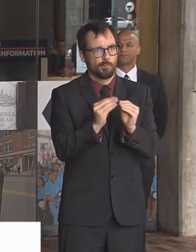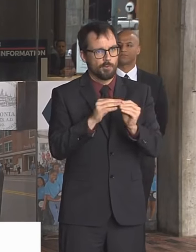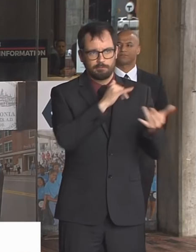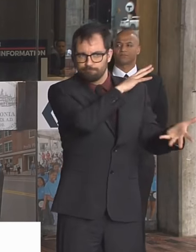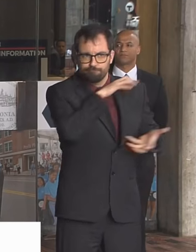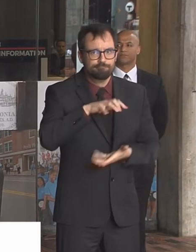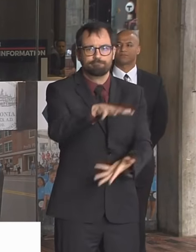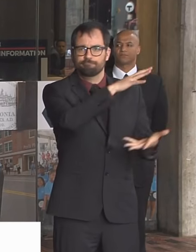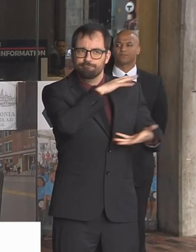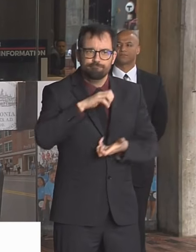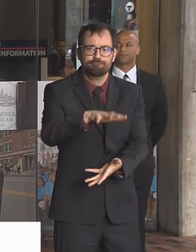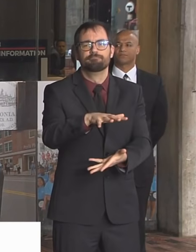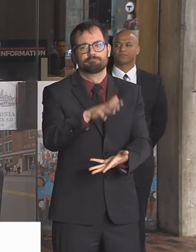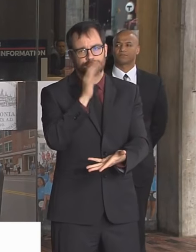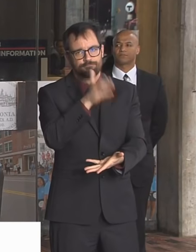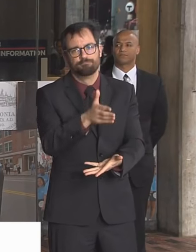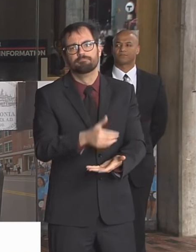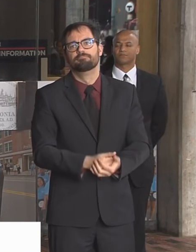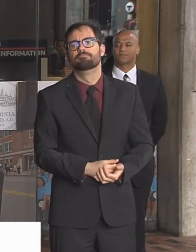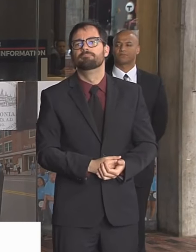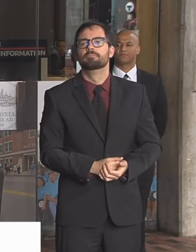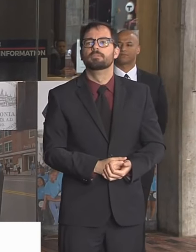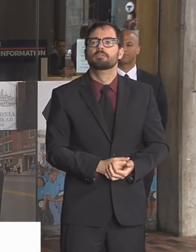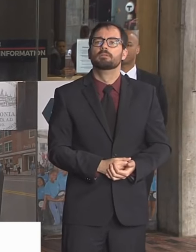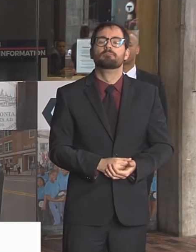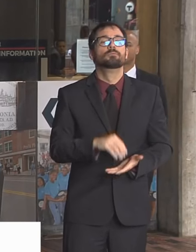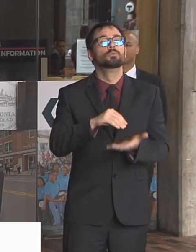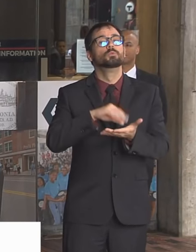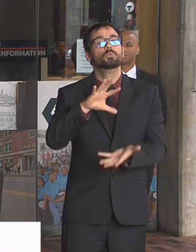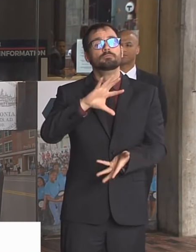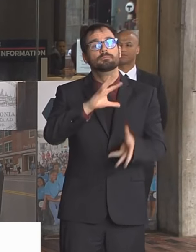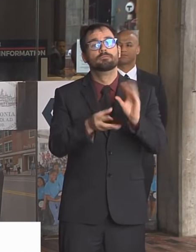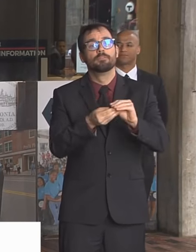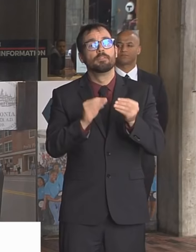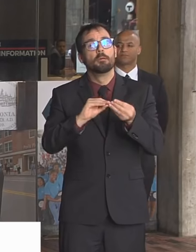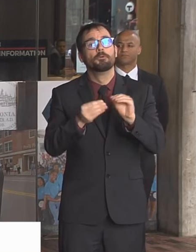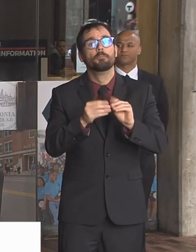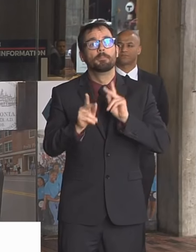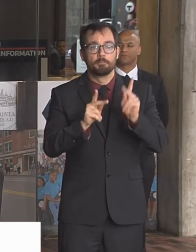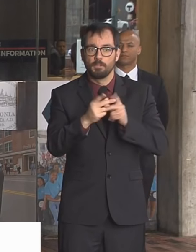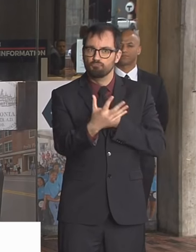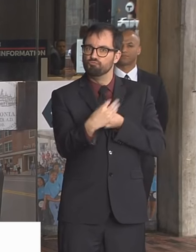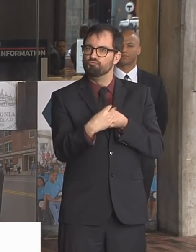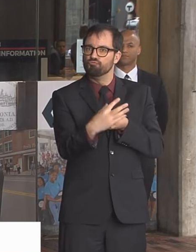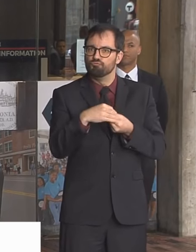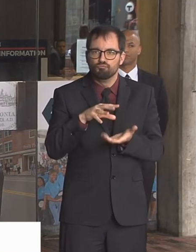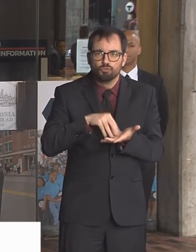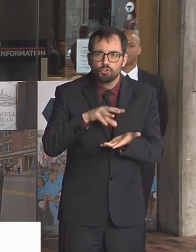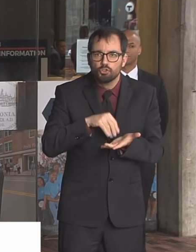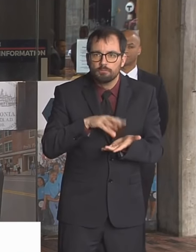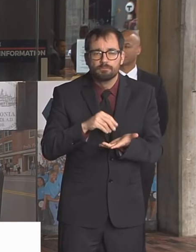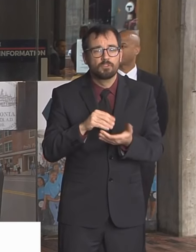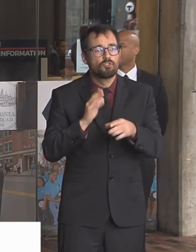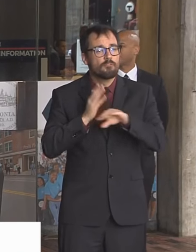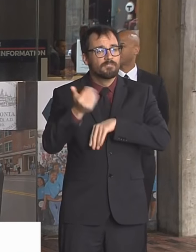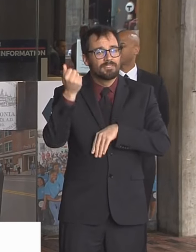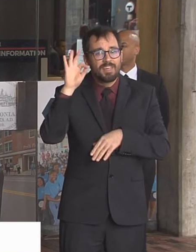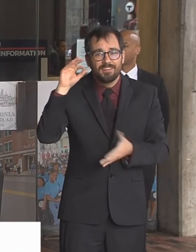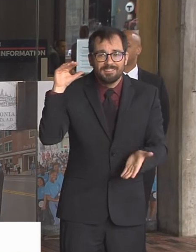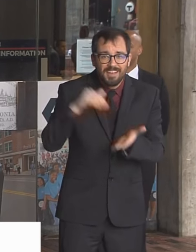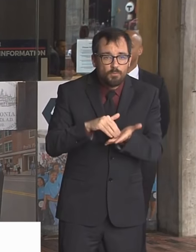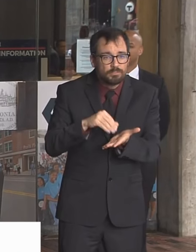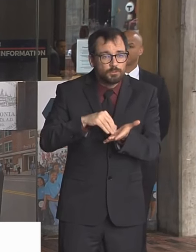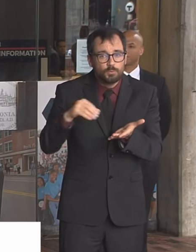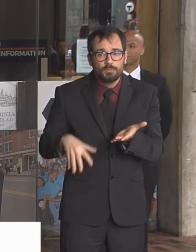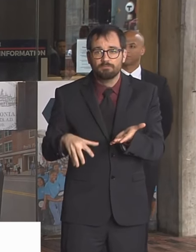Student engagement is ramping up. Over 19,000 students were online using resources yesterday. So some of the Chromebooks that we don't have to deliver